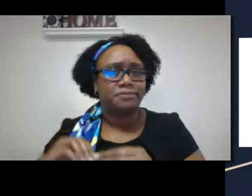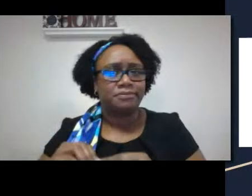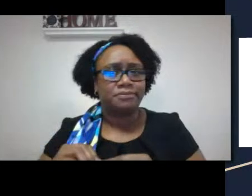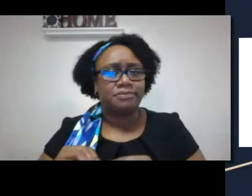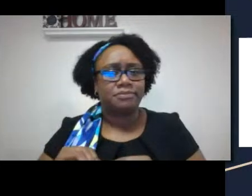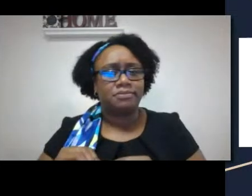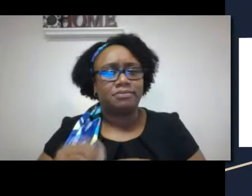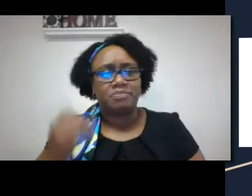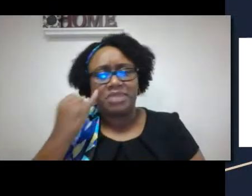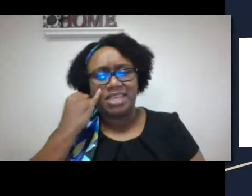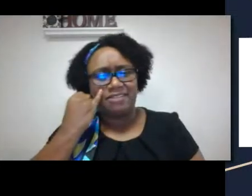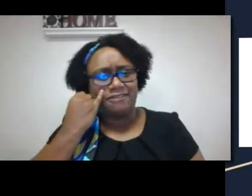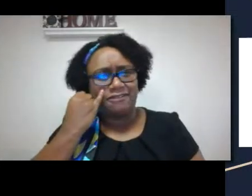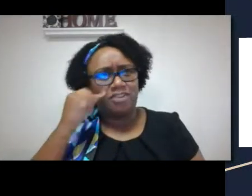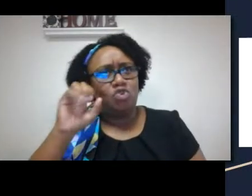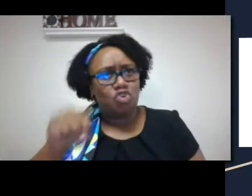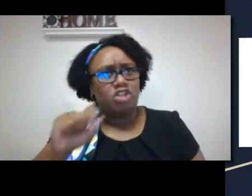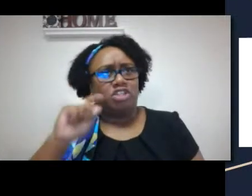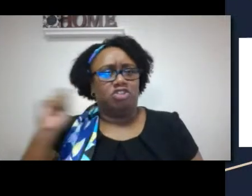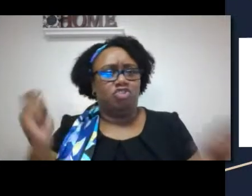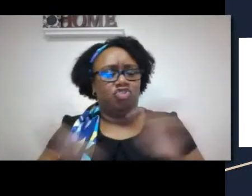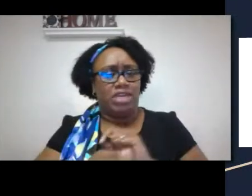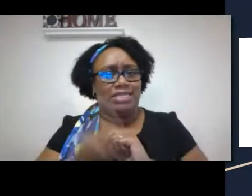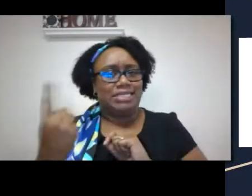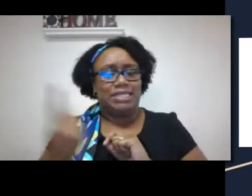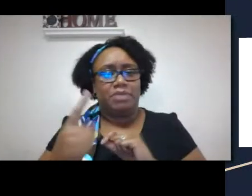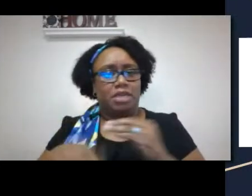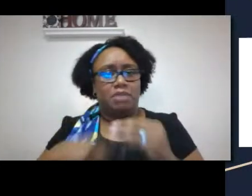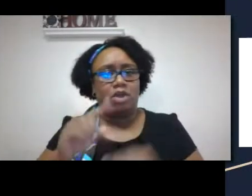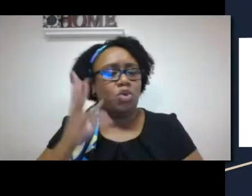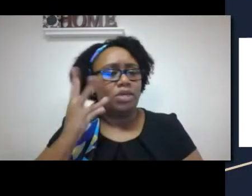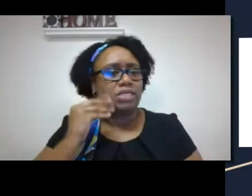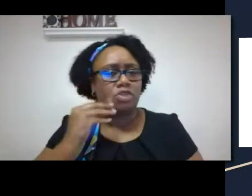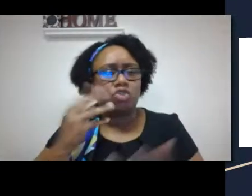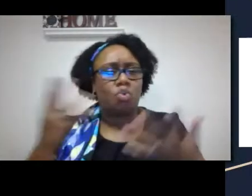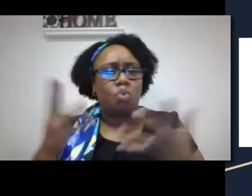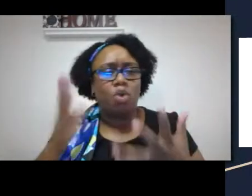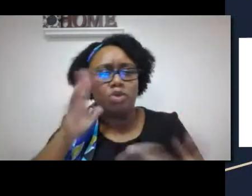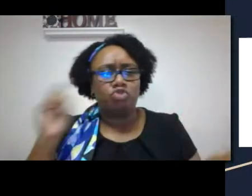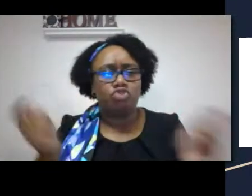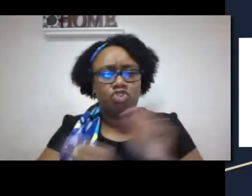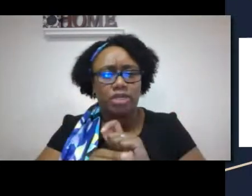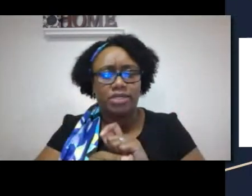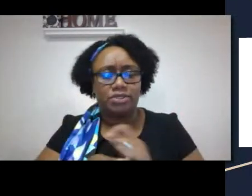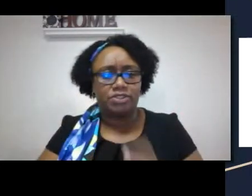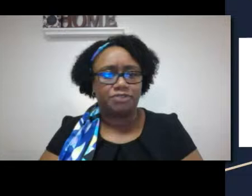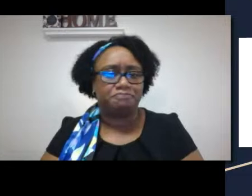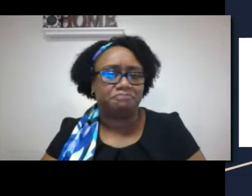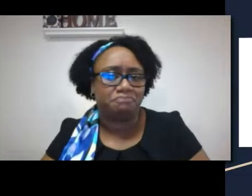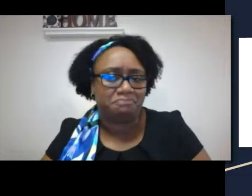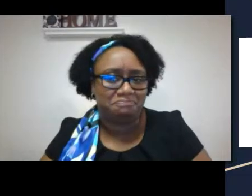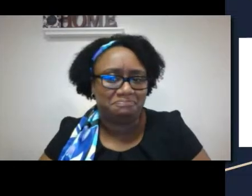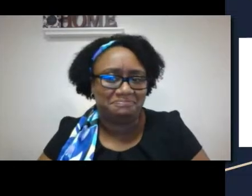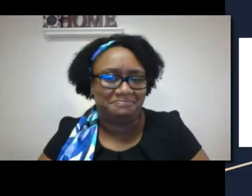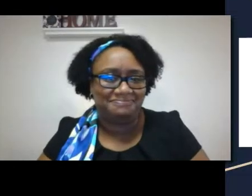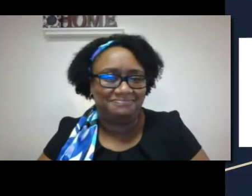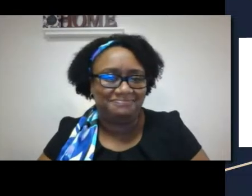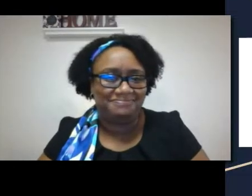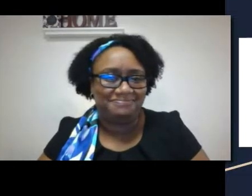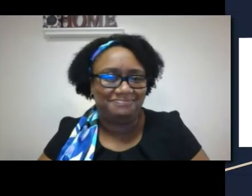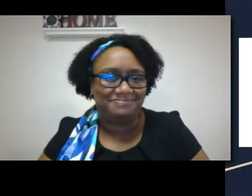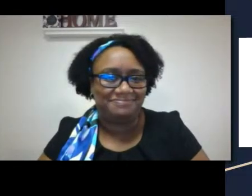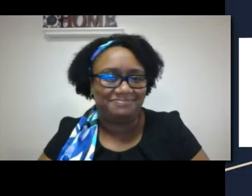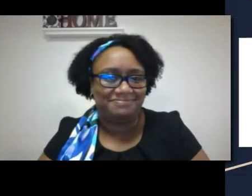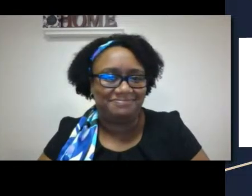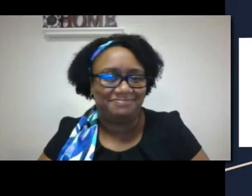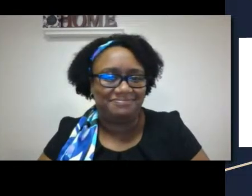Give it a minute. Give it some thought. Think about your lifelong experience and reflect on it. If you